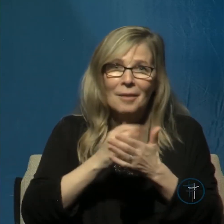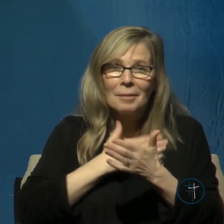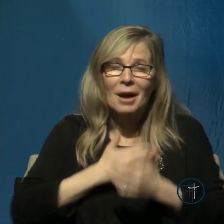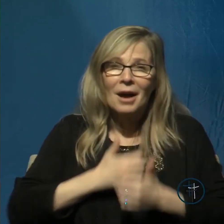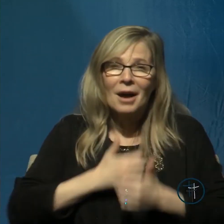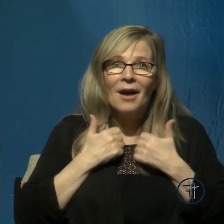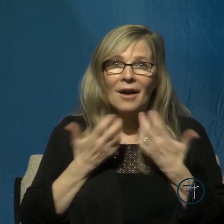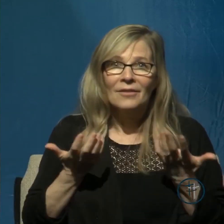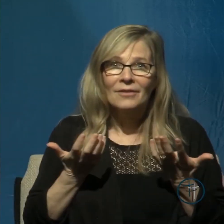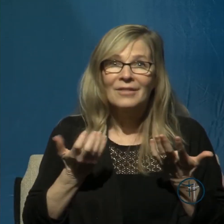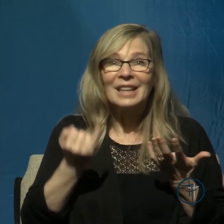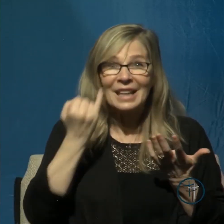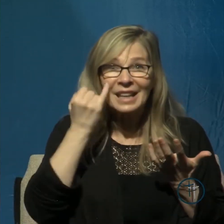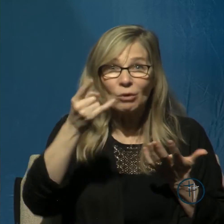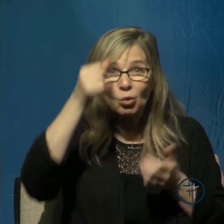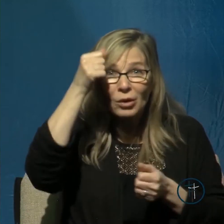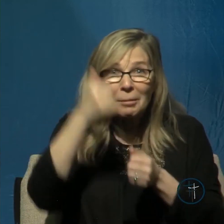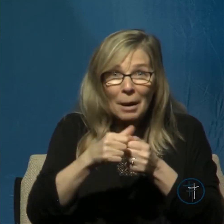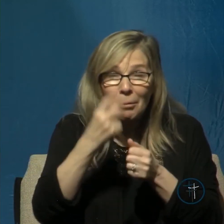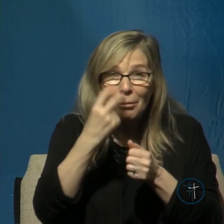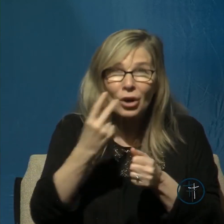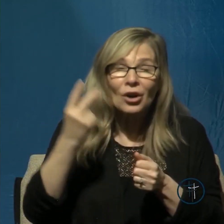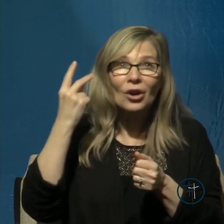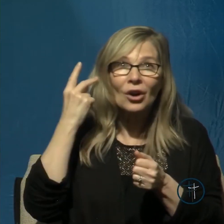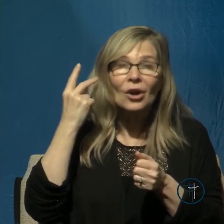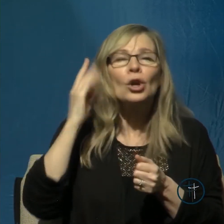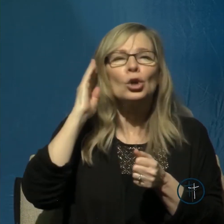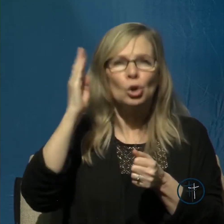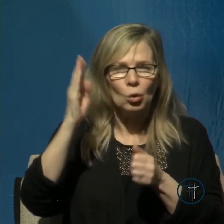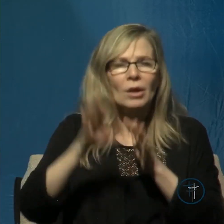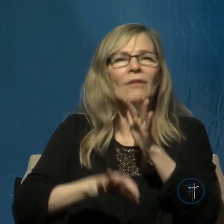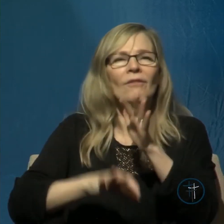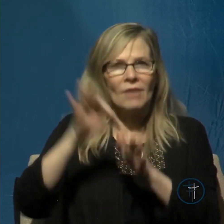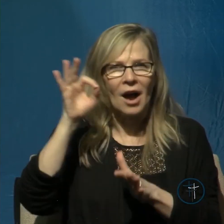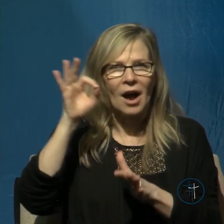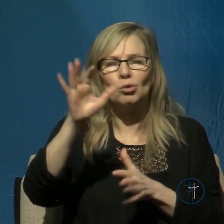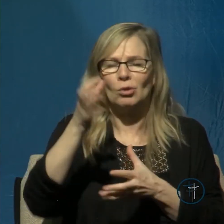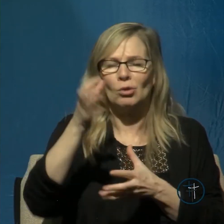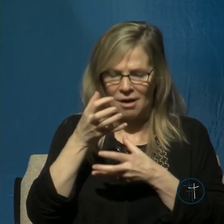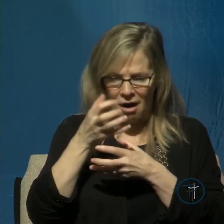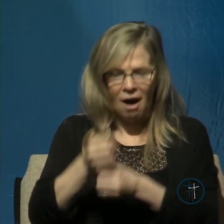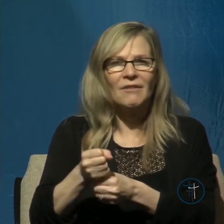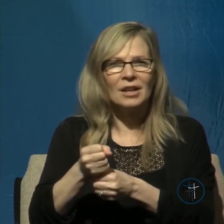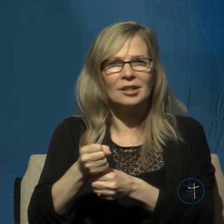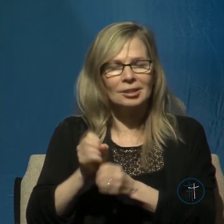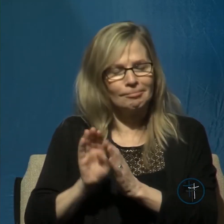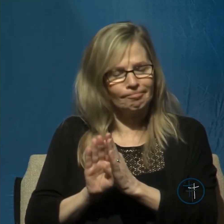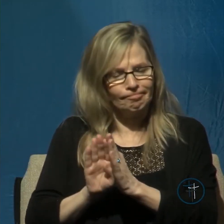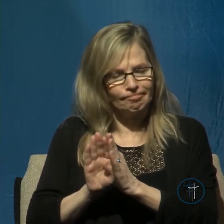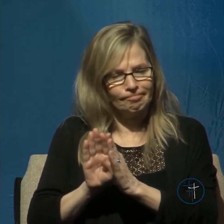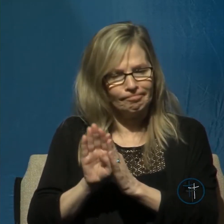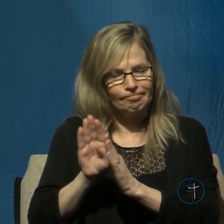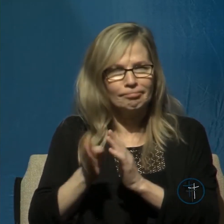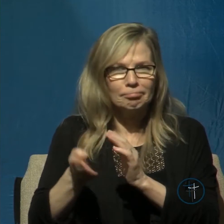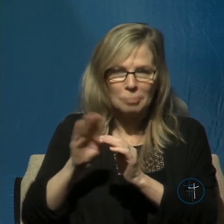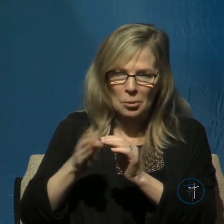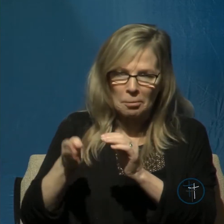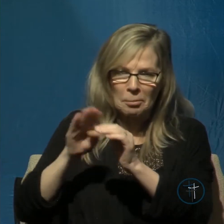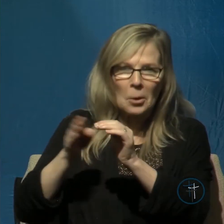do that you will find your confidence in the Lord rising you will find your fears diminishing